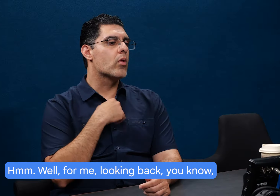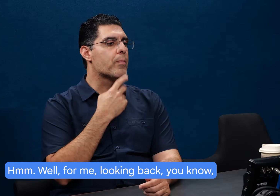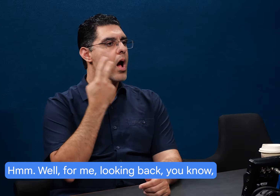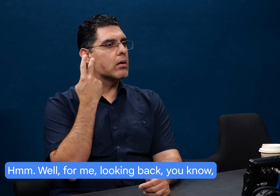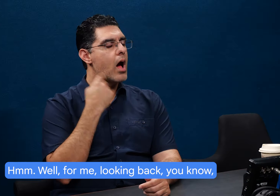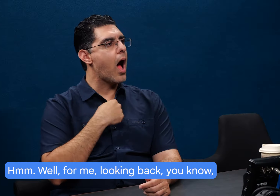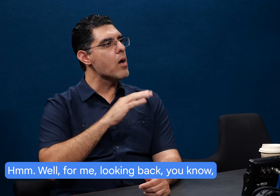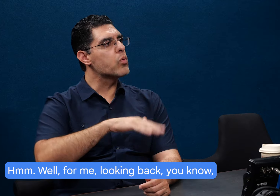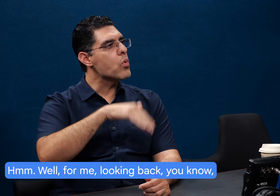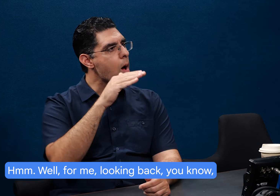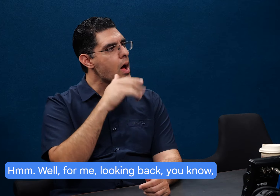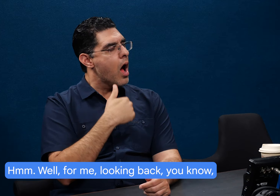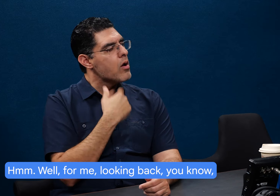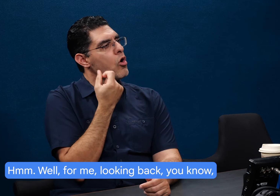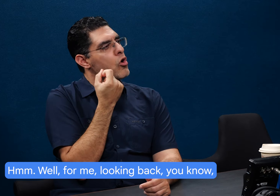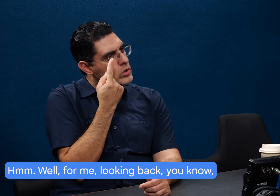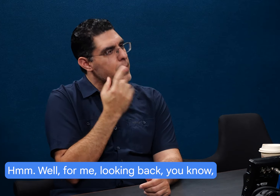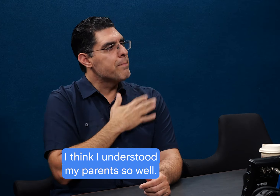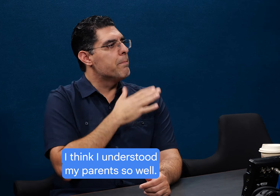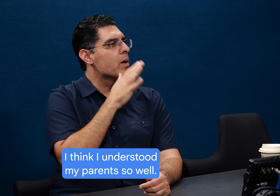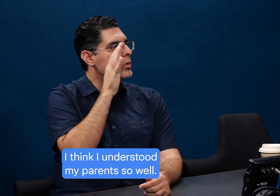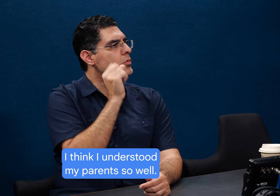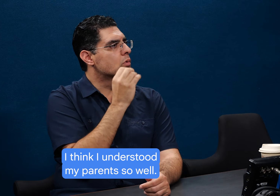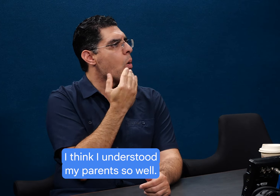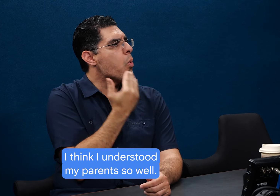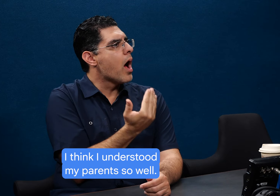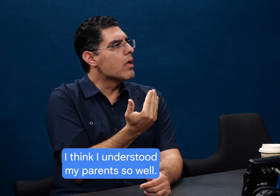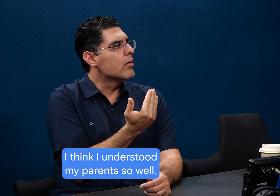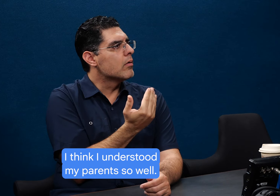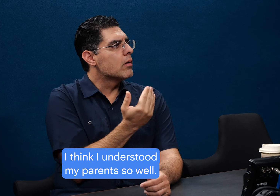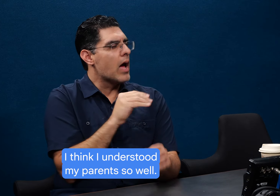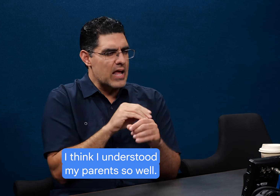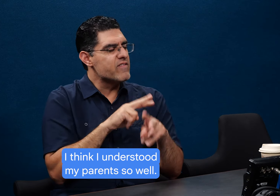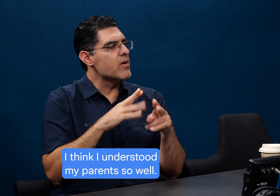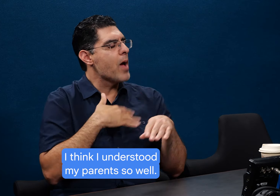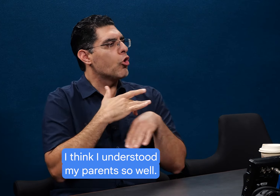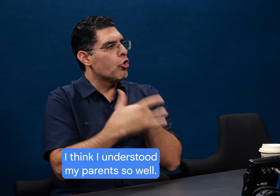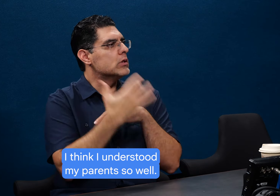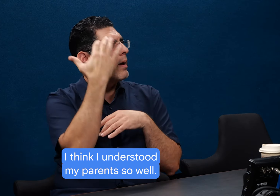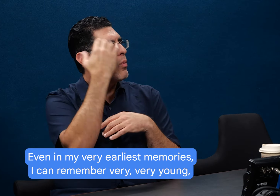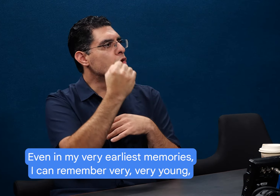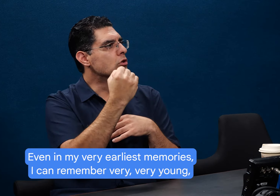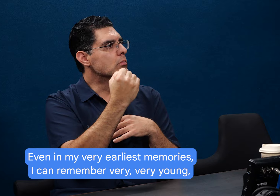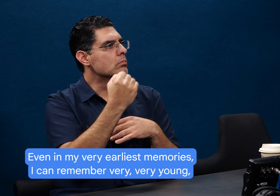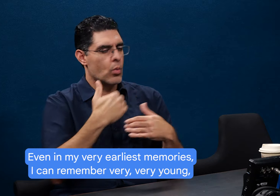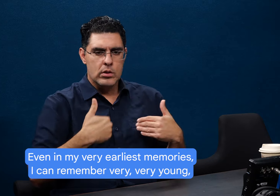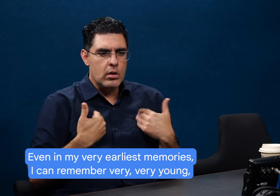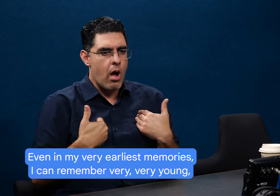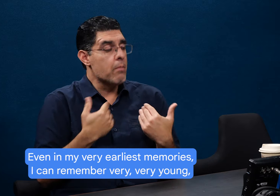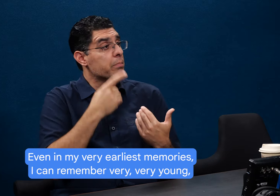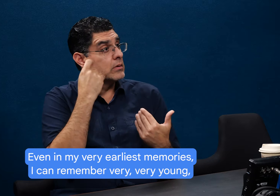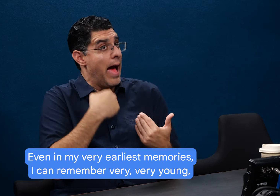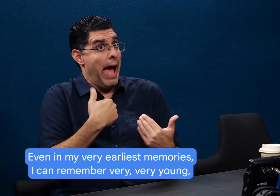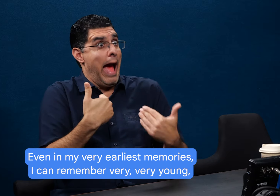Well, for me, looking back, you know, I think I understood my parents so well. Even in my very